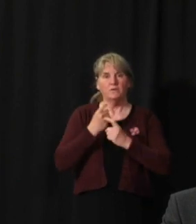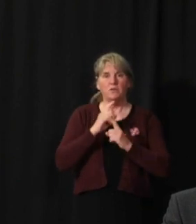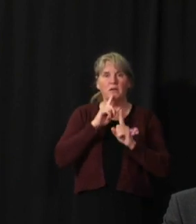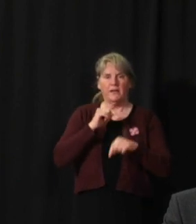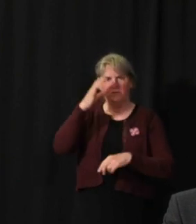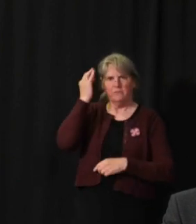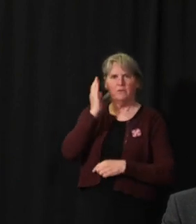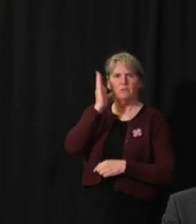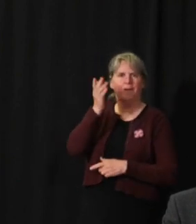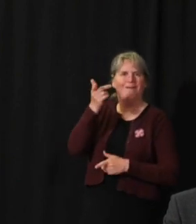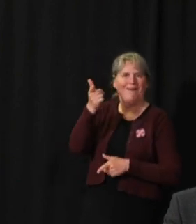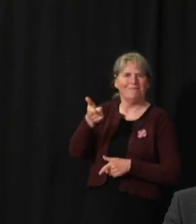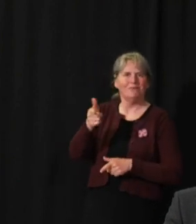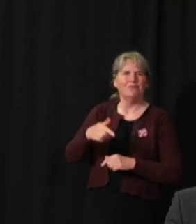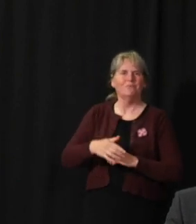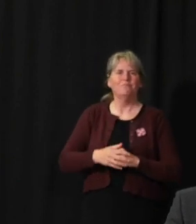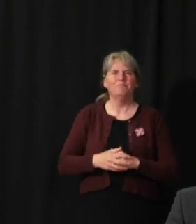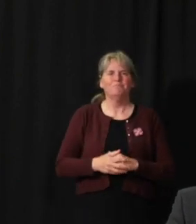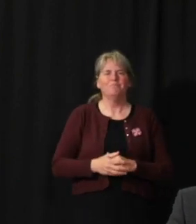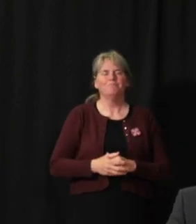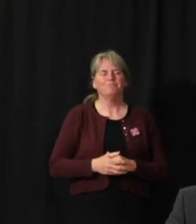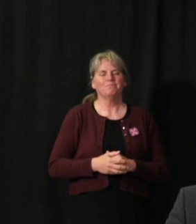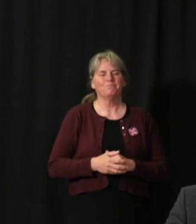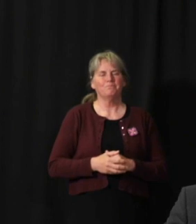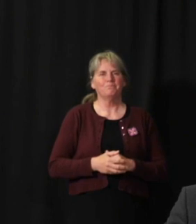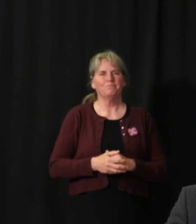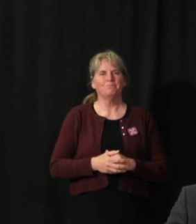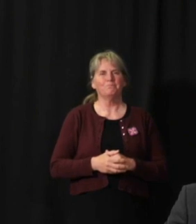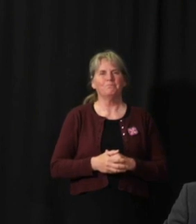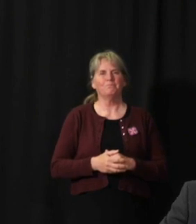after the presentation.